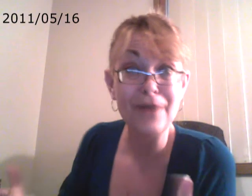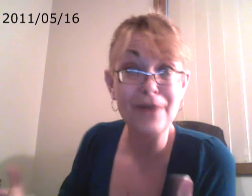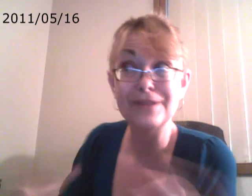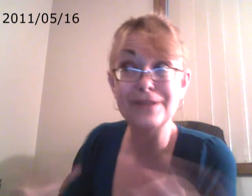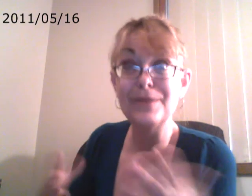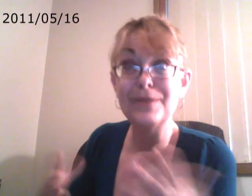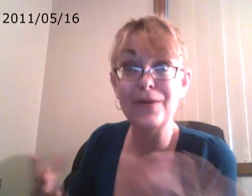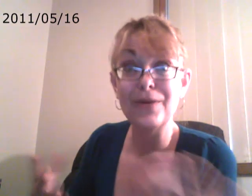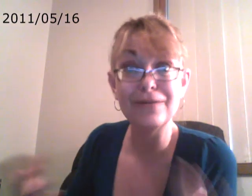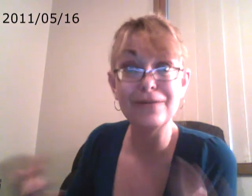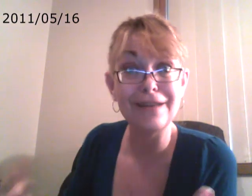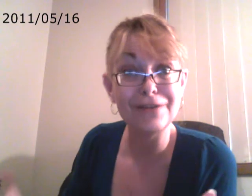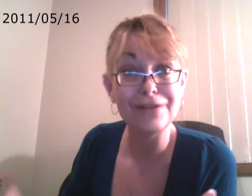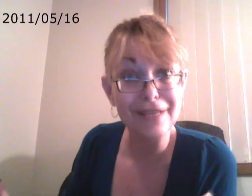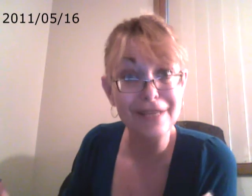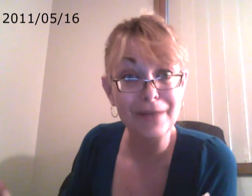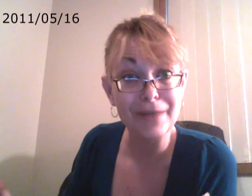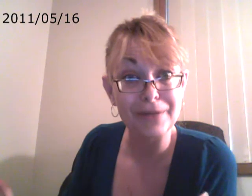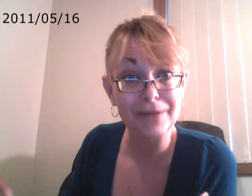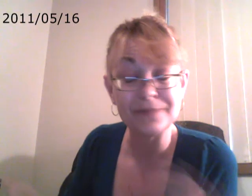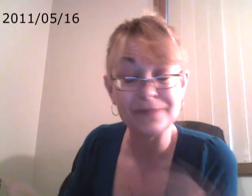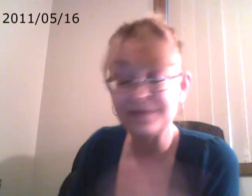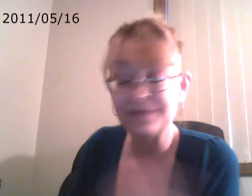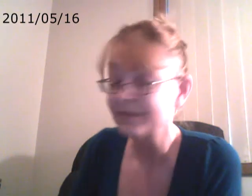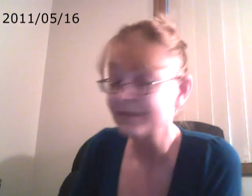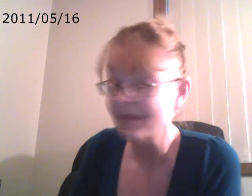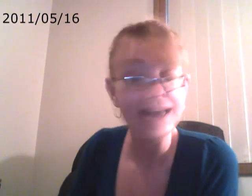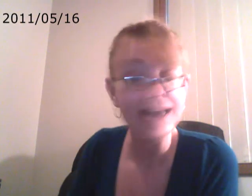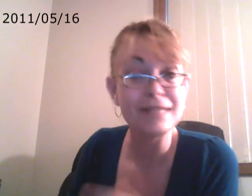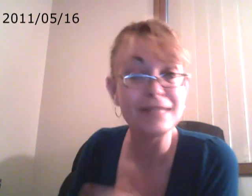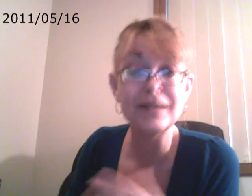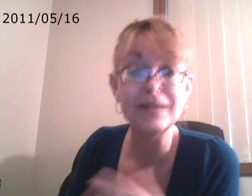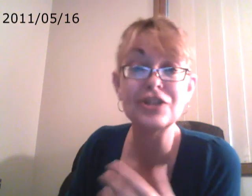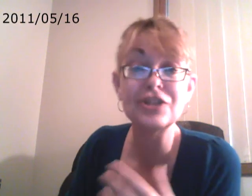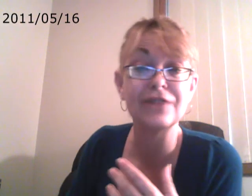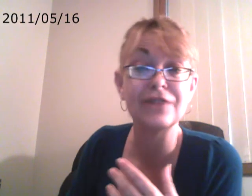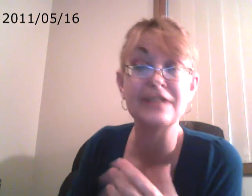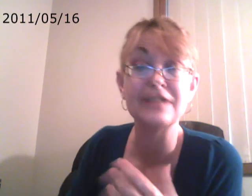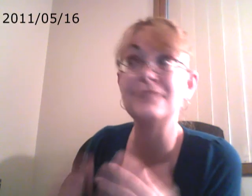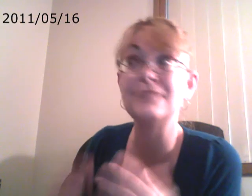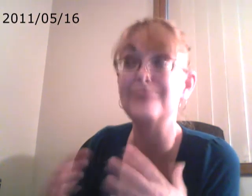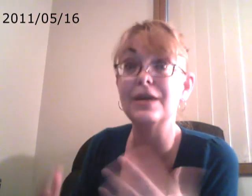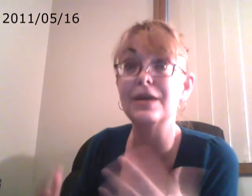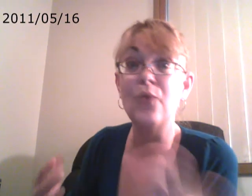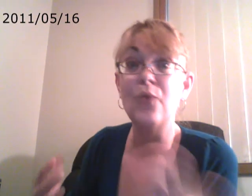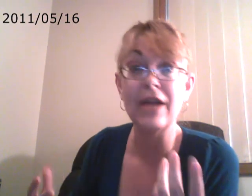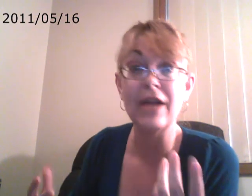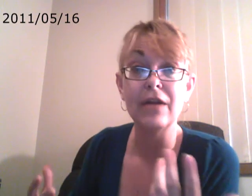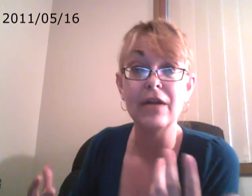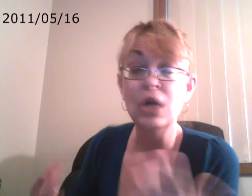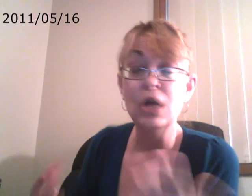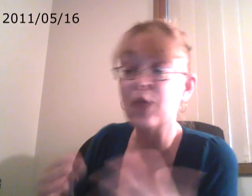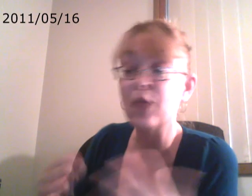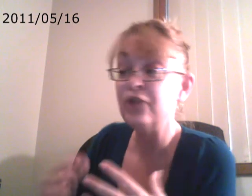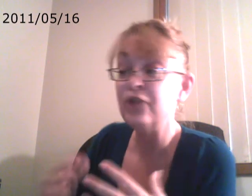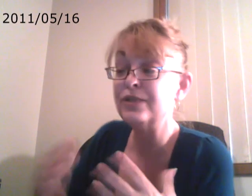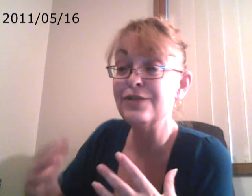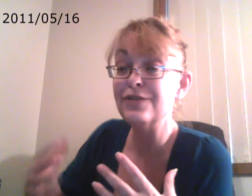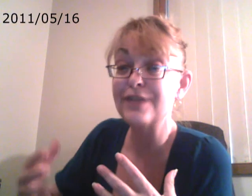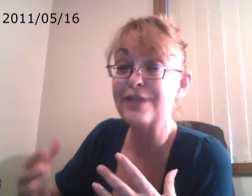is be aware of what the hell you're thinking about. That is the biggest shift is being aware. When you see yourself